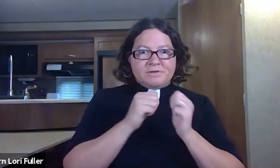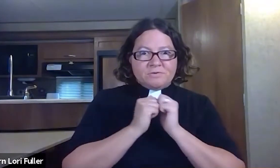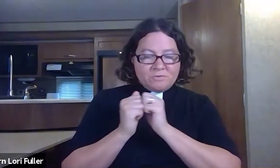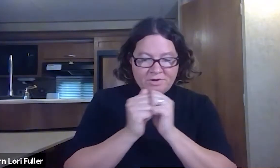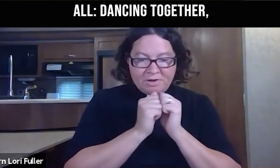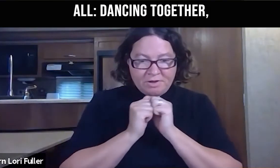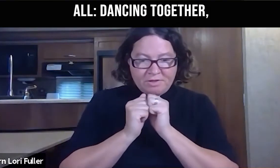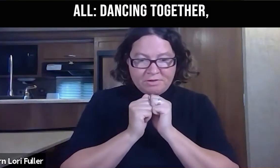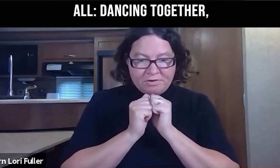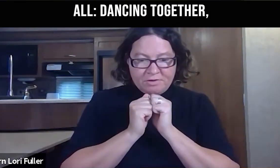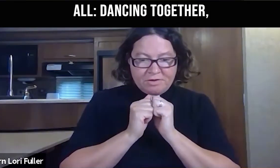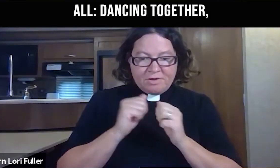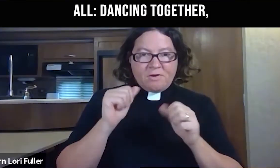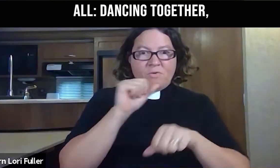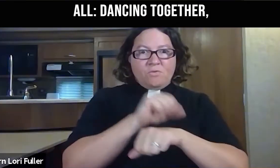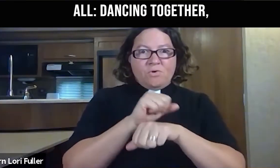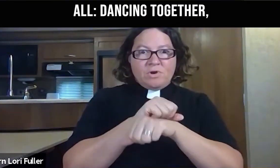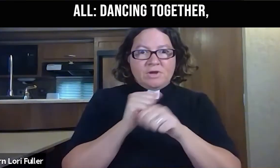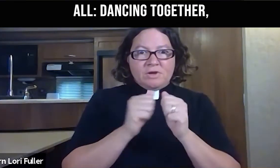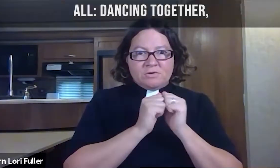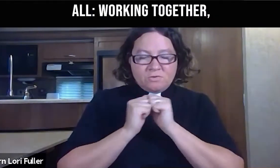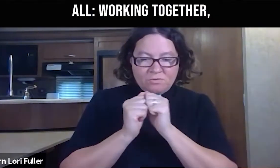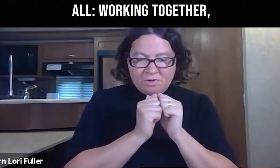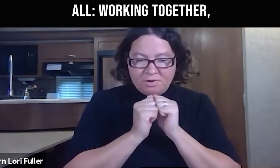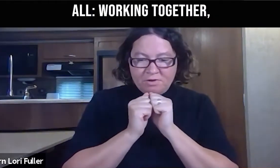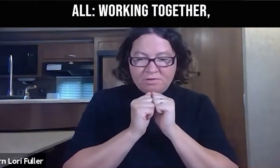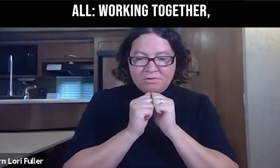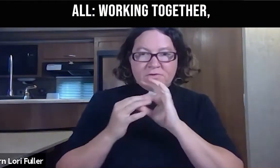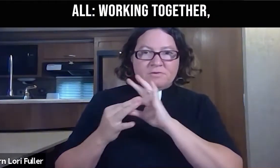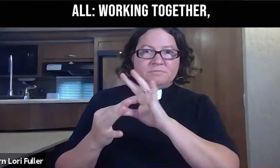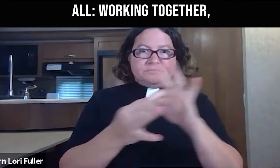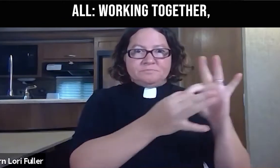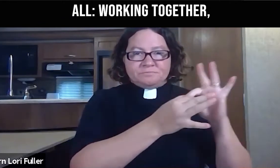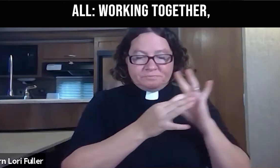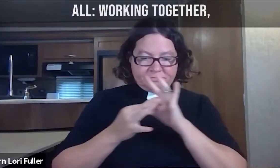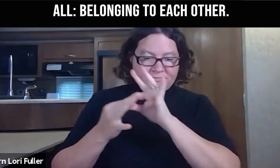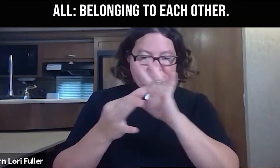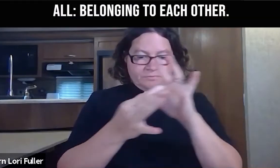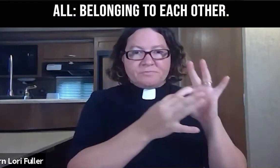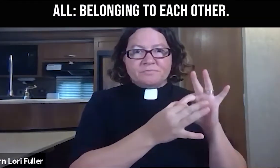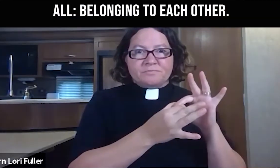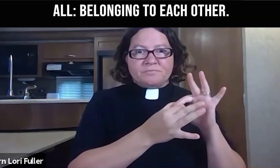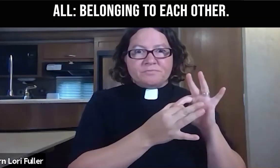Dancing together. Working together. Belonging to each other.